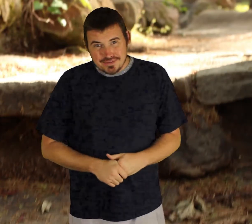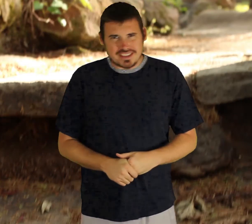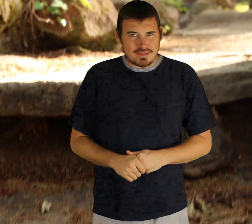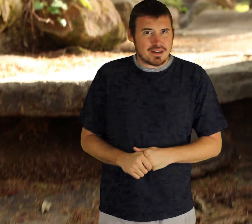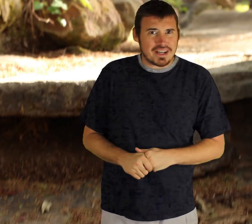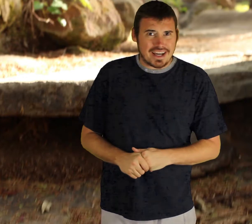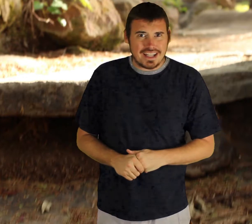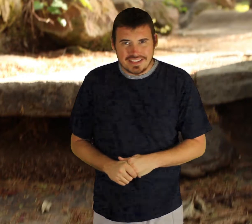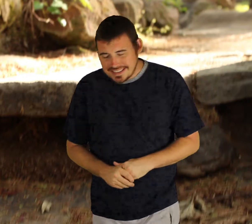which i'm not complaining i love it